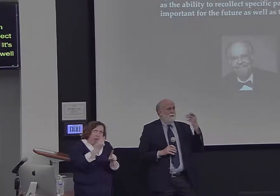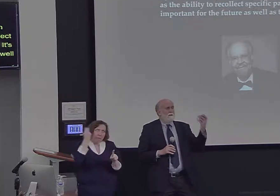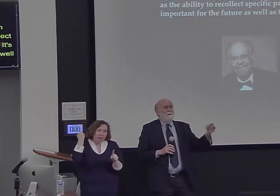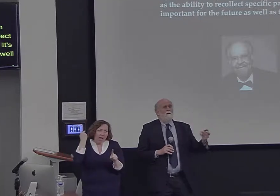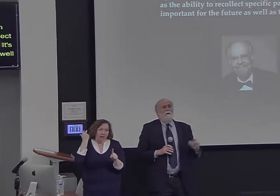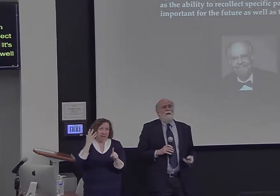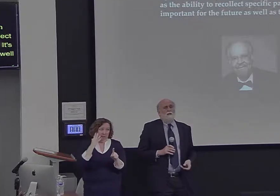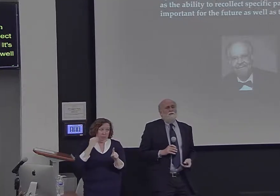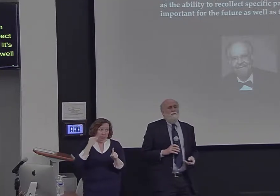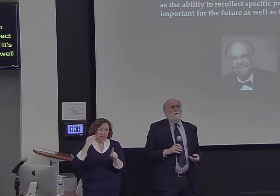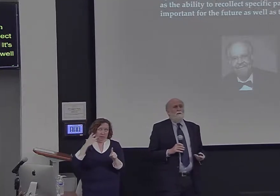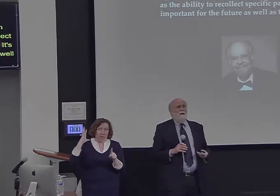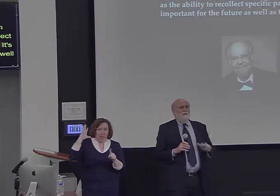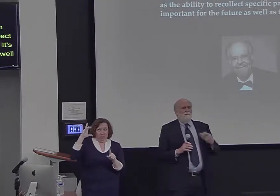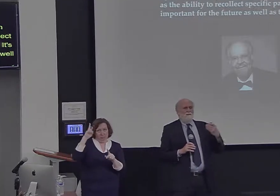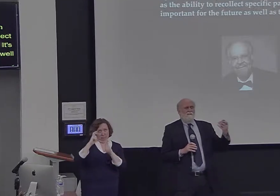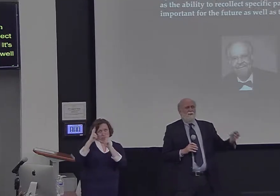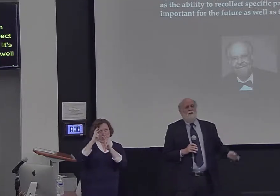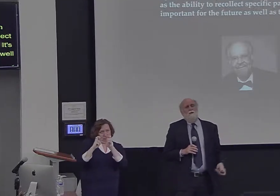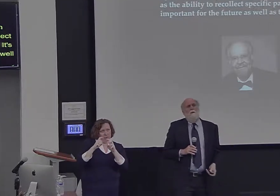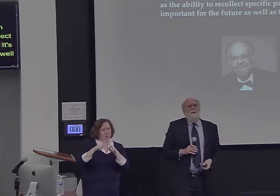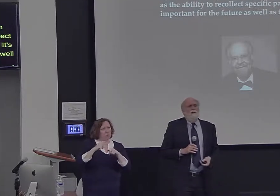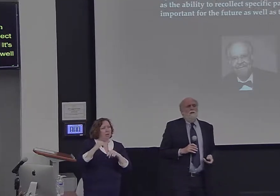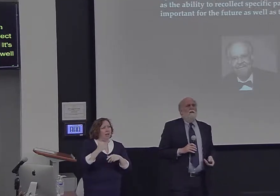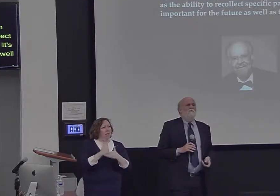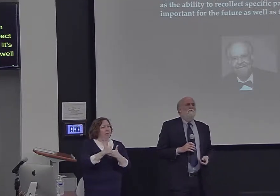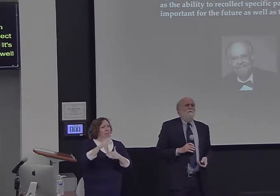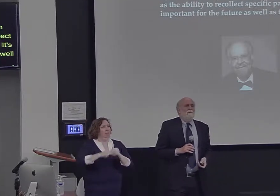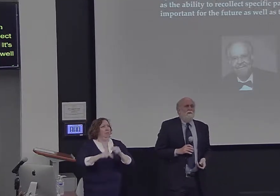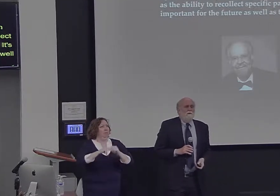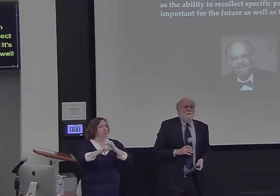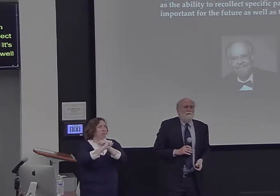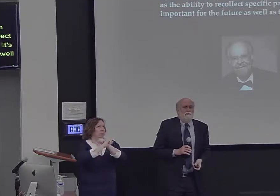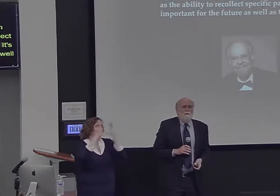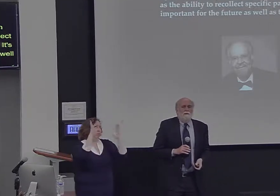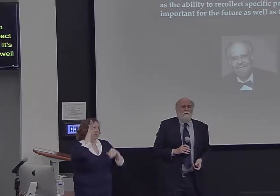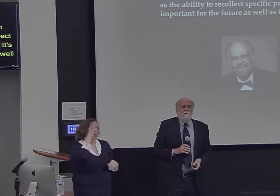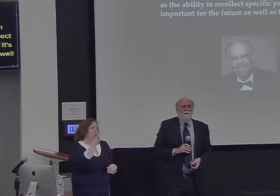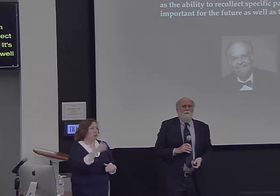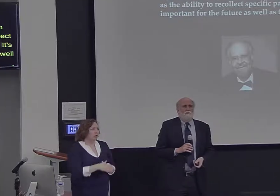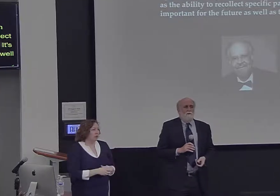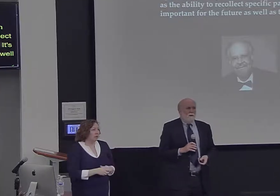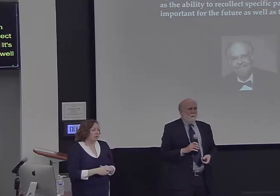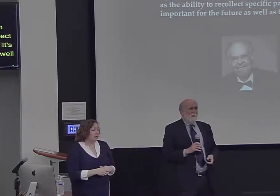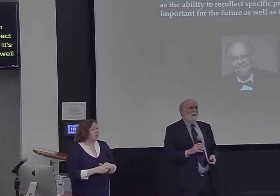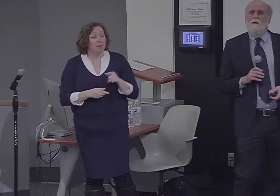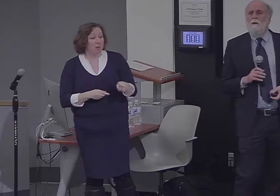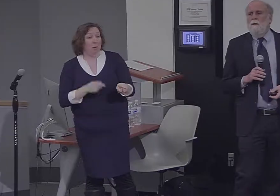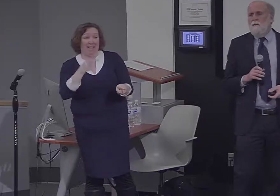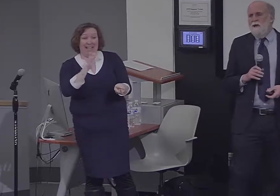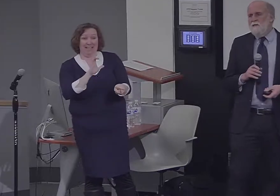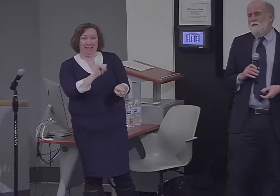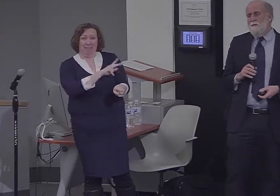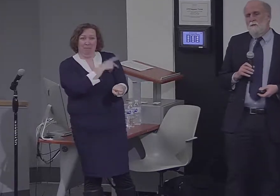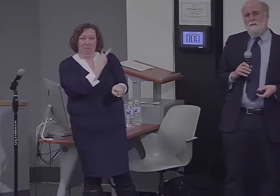Casey had difficulty imagining a future experience just like he had problems remembering past experiences.